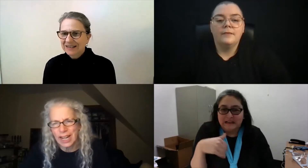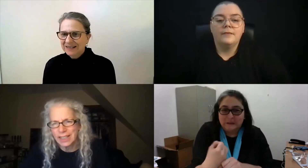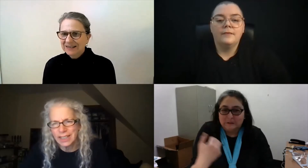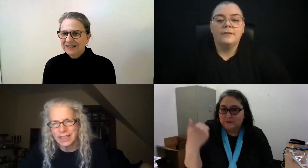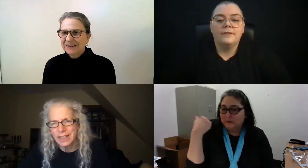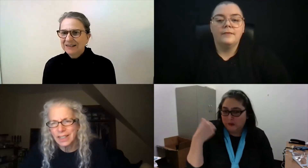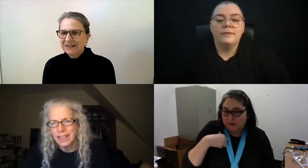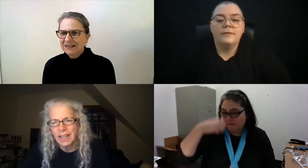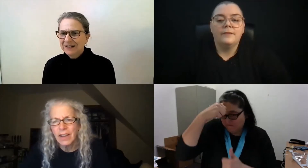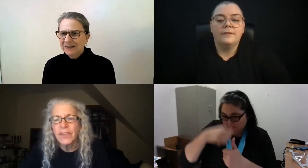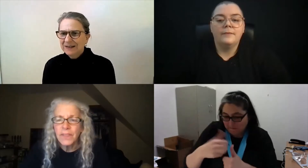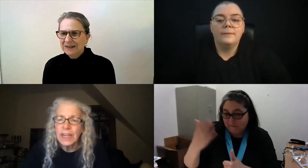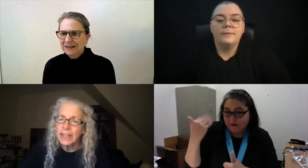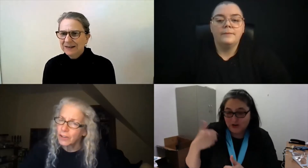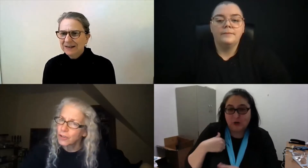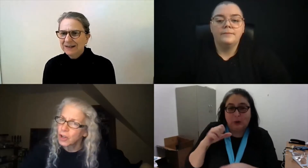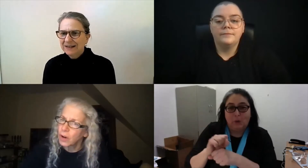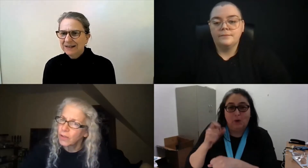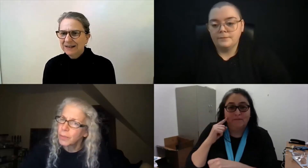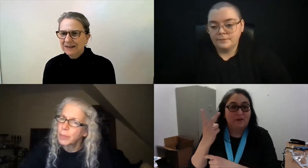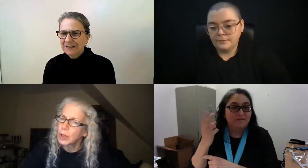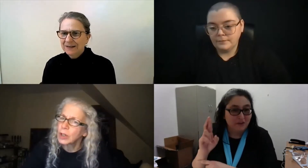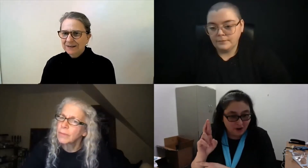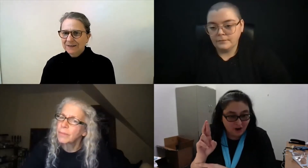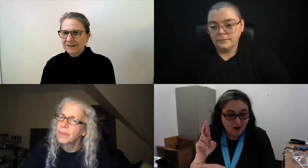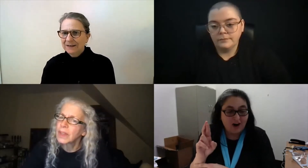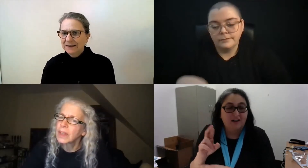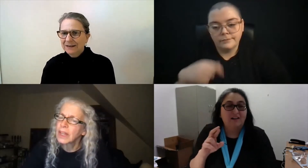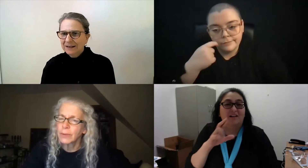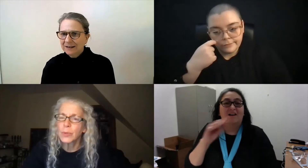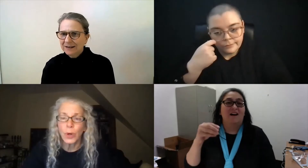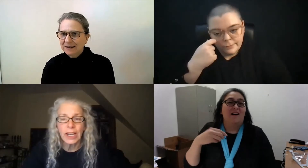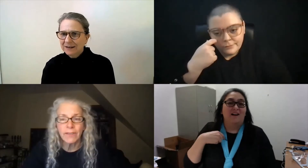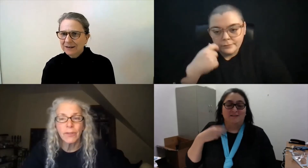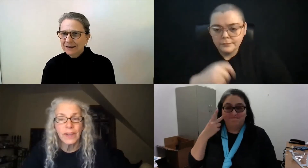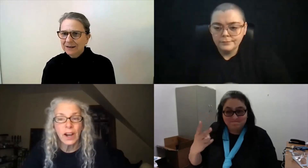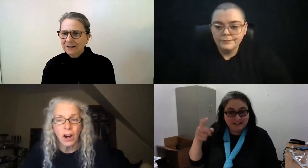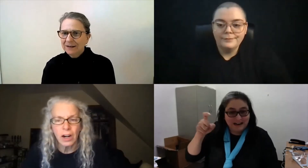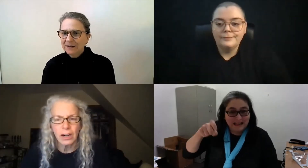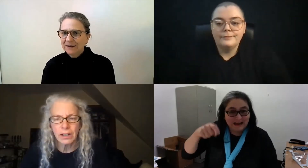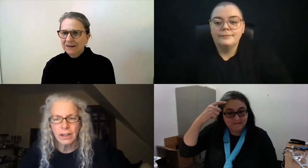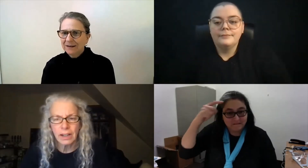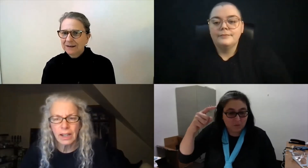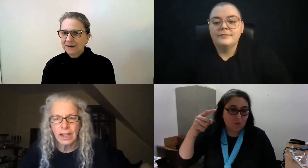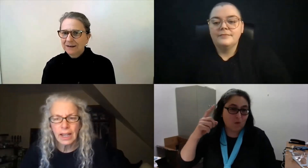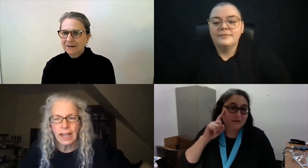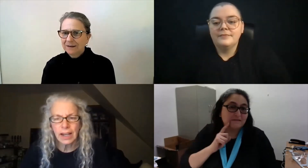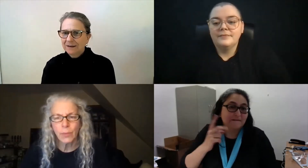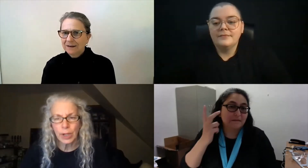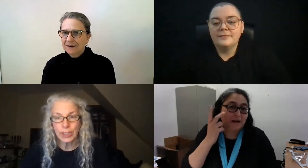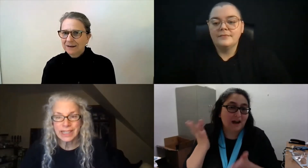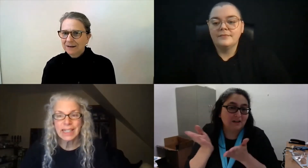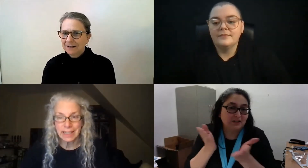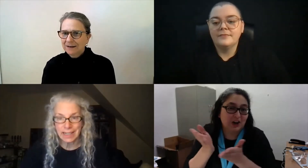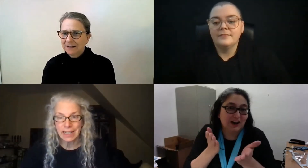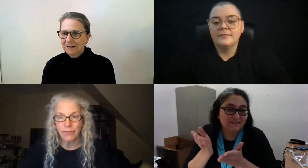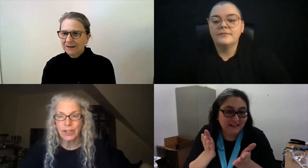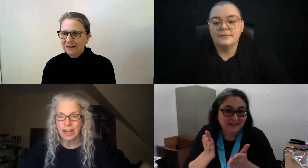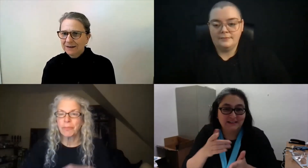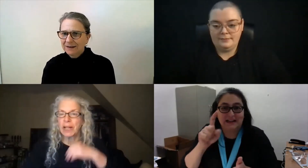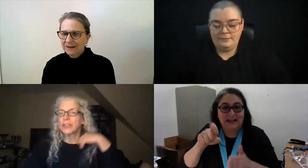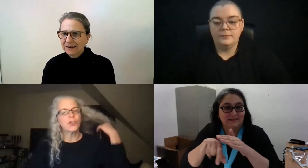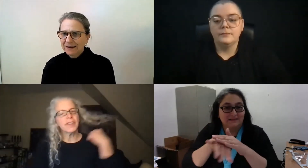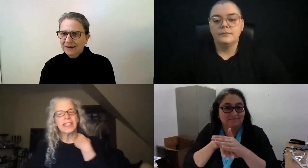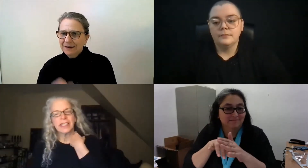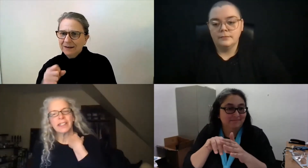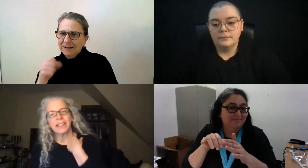here in Rhode Island. 15 years ago, I remember that I was working for VR. And we could see the need for